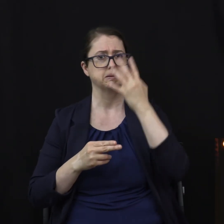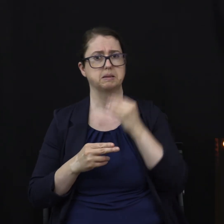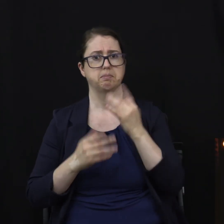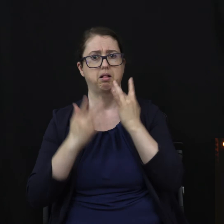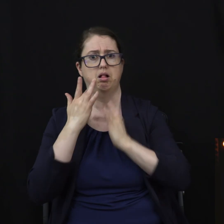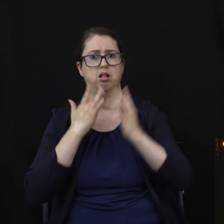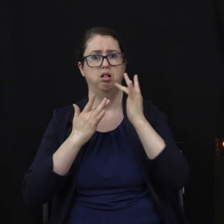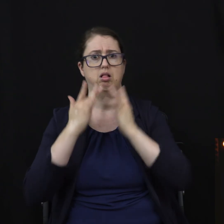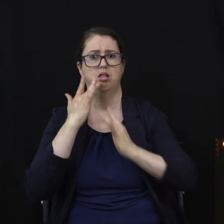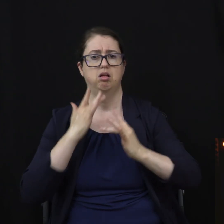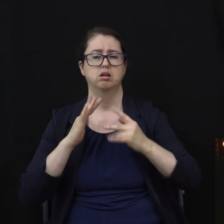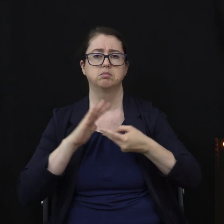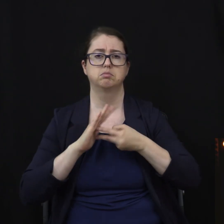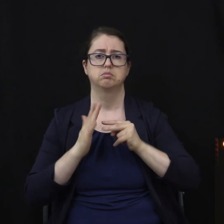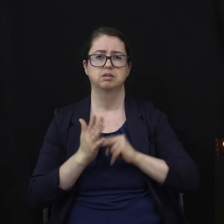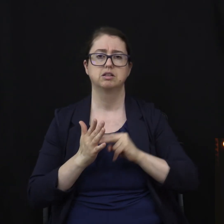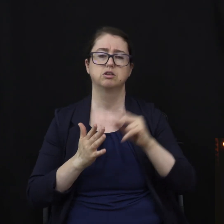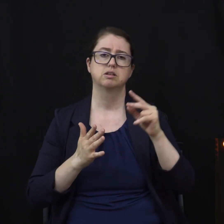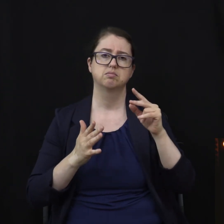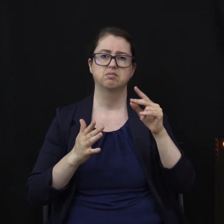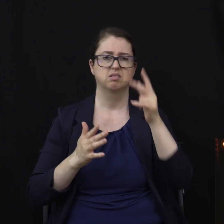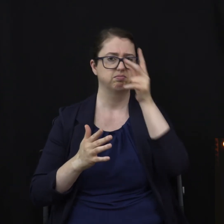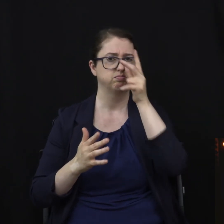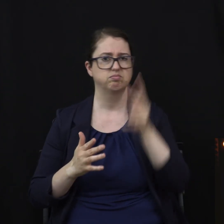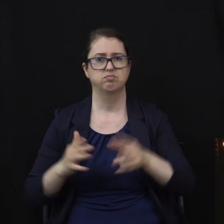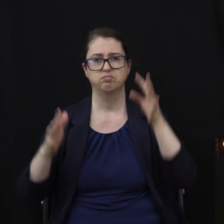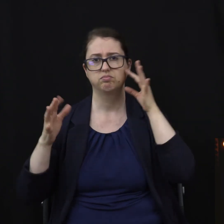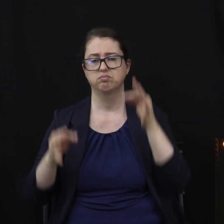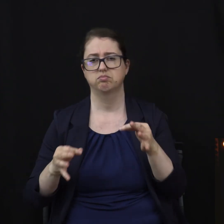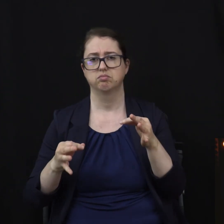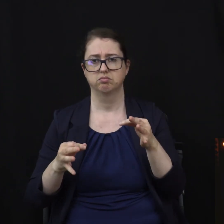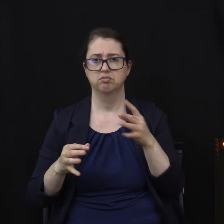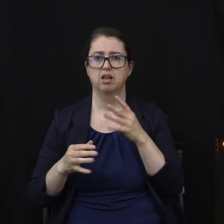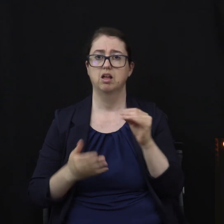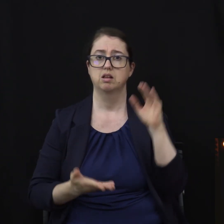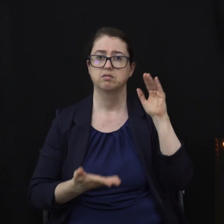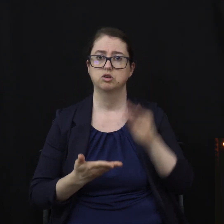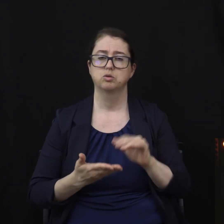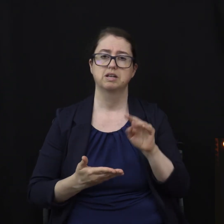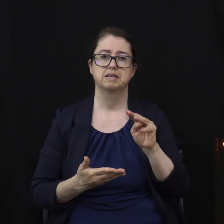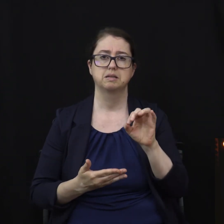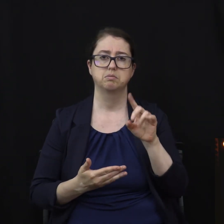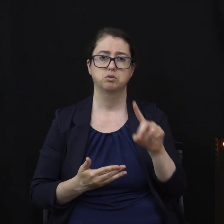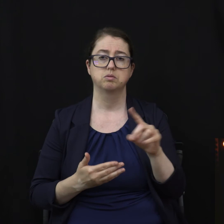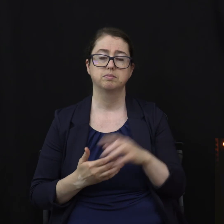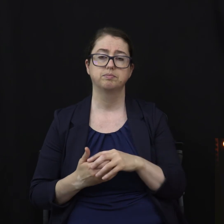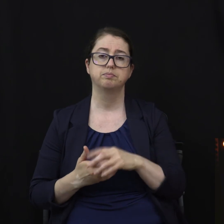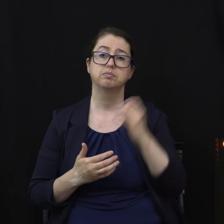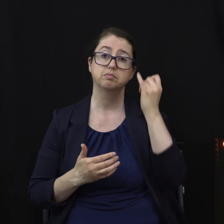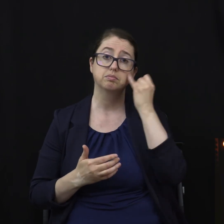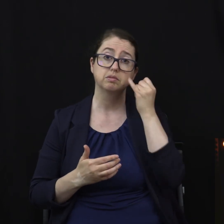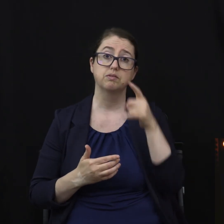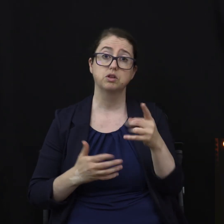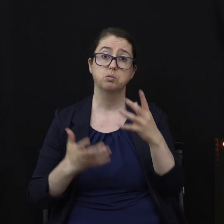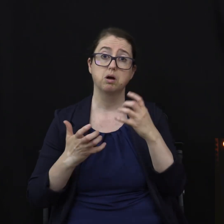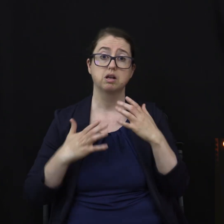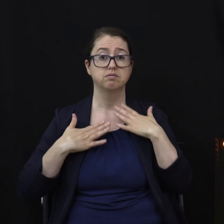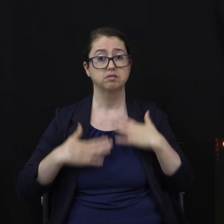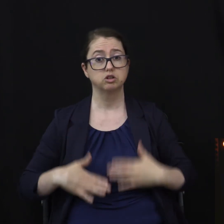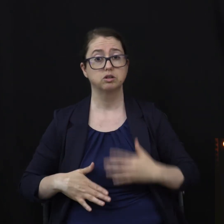in poor decision-making and decreased mood. If you want to have physical and mental peak performance,